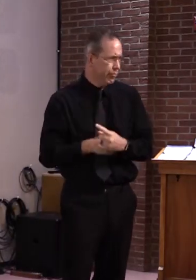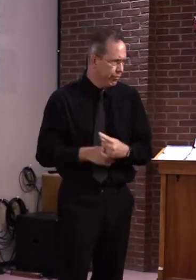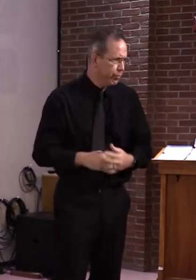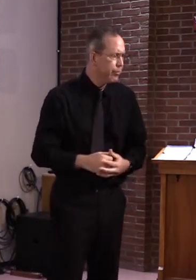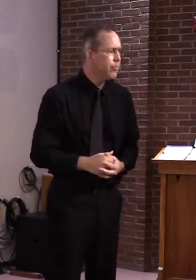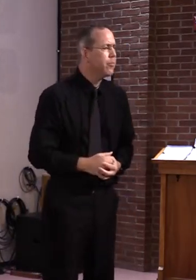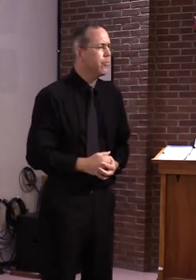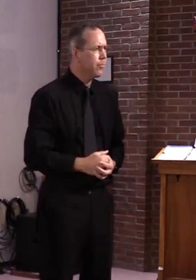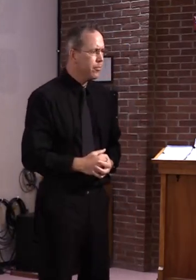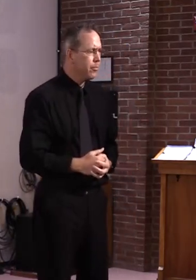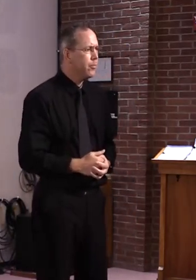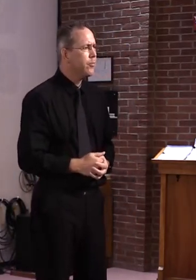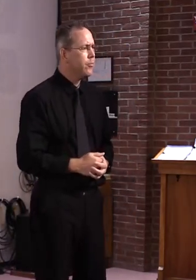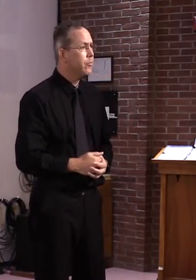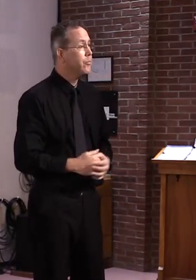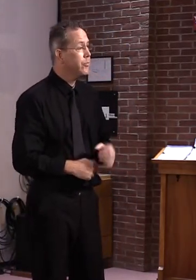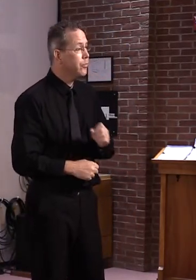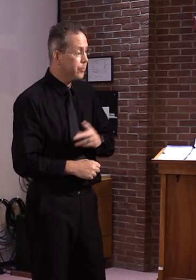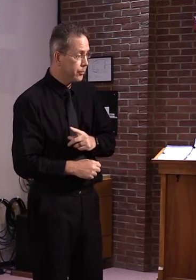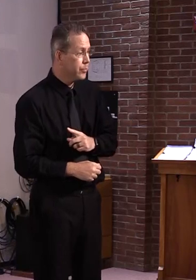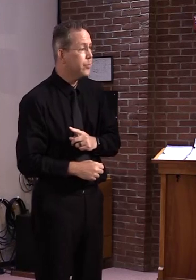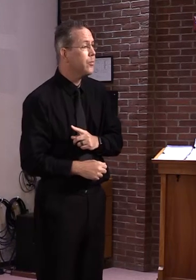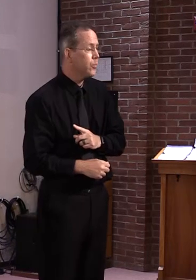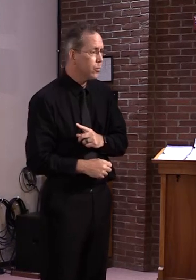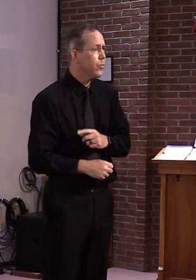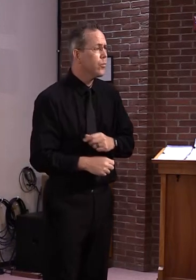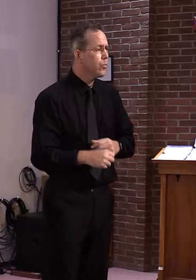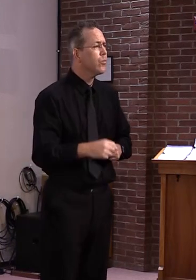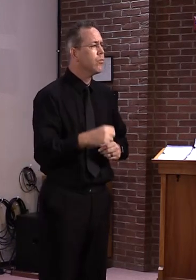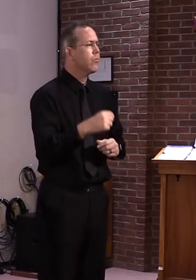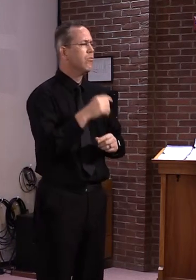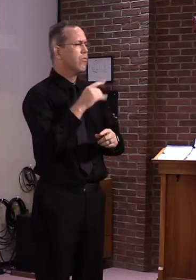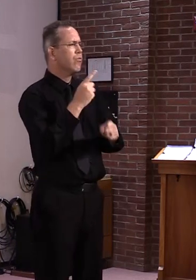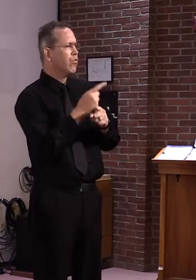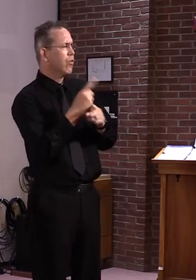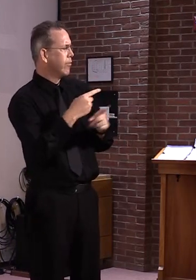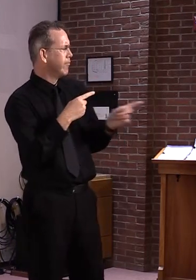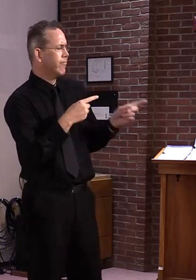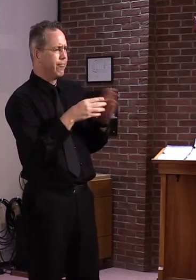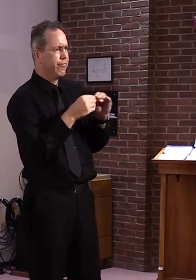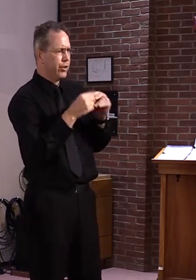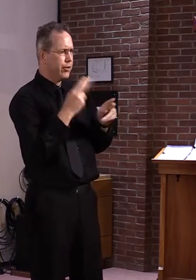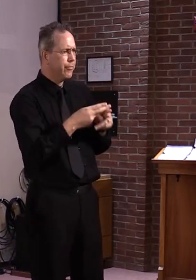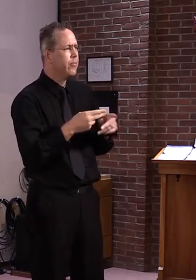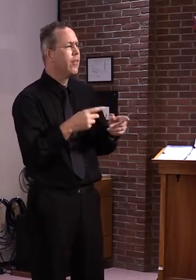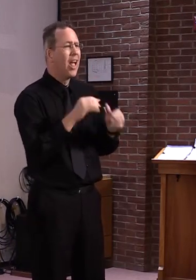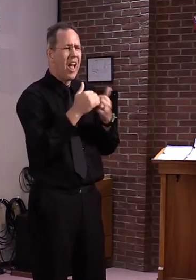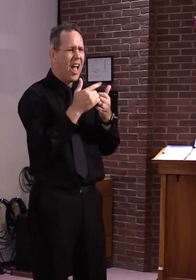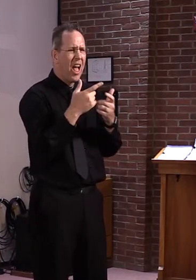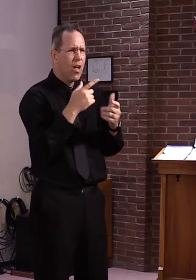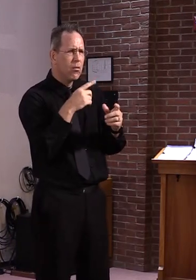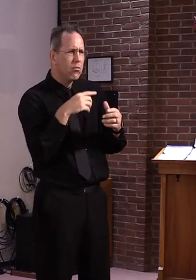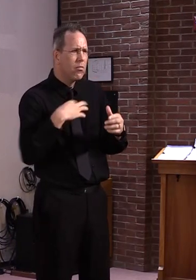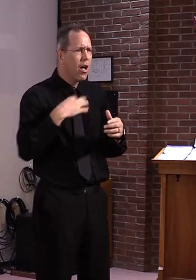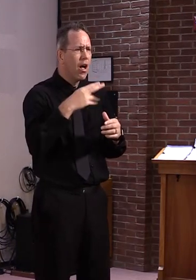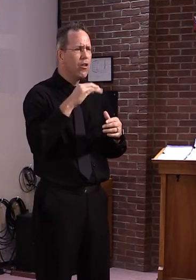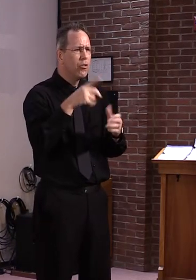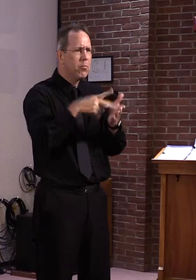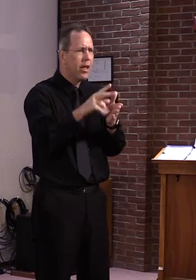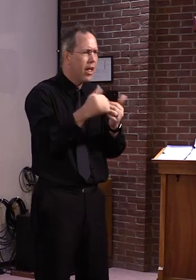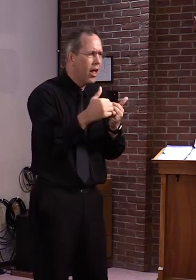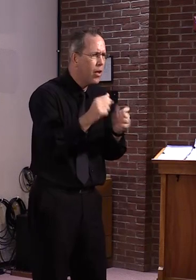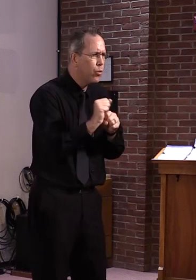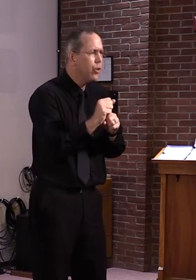Stuart, we're putting the mechanisms in place right now. As you know, we did do some distribution of monies for